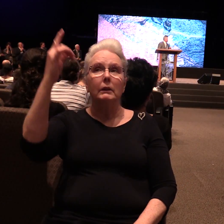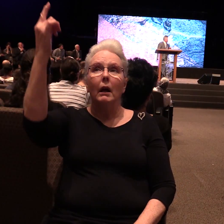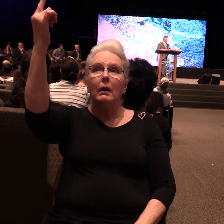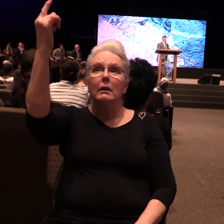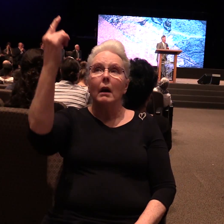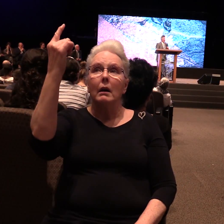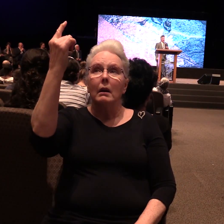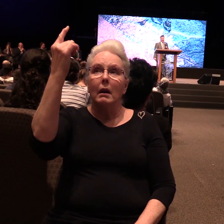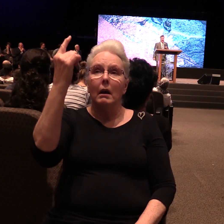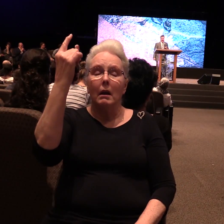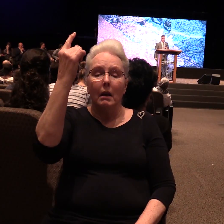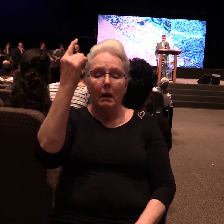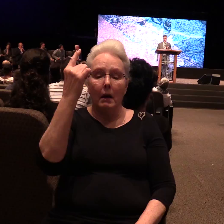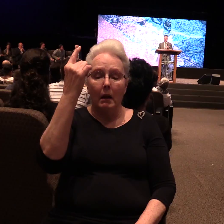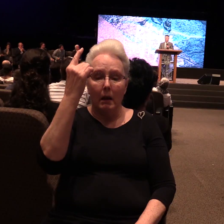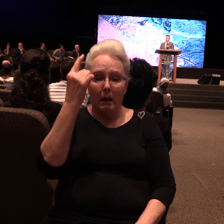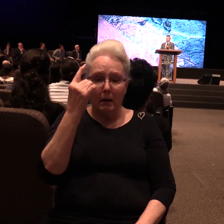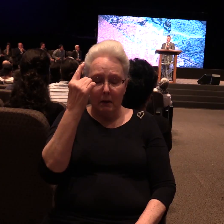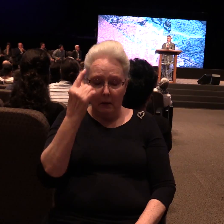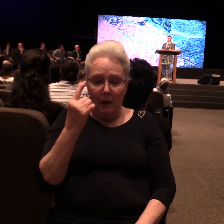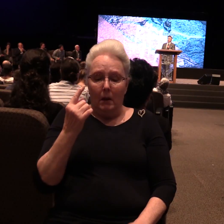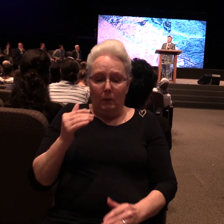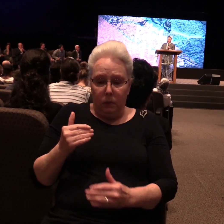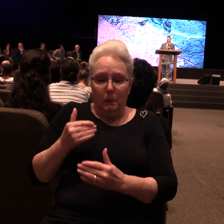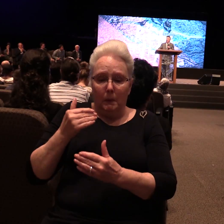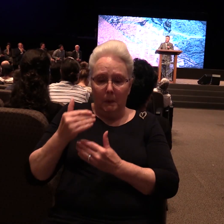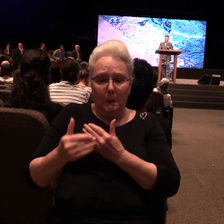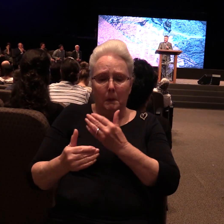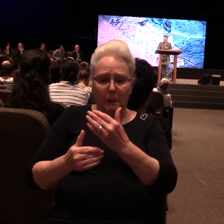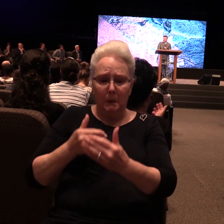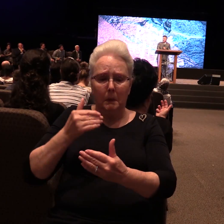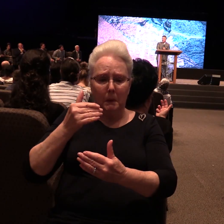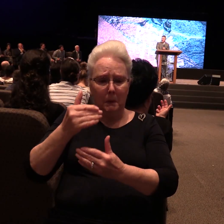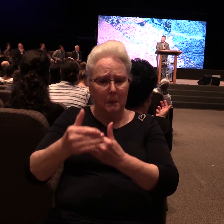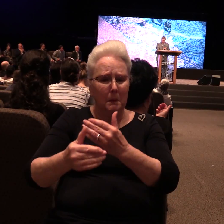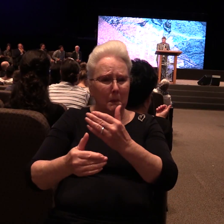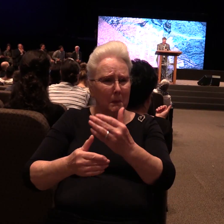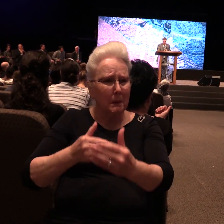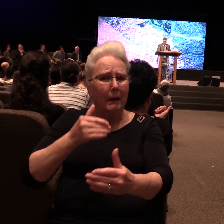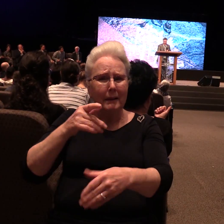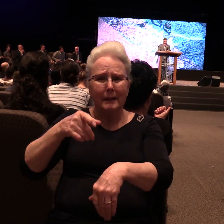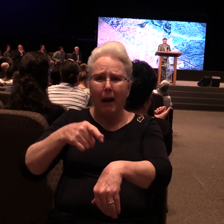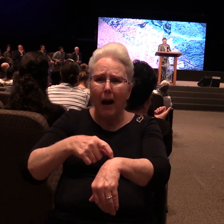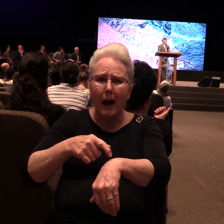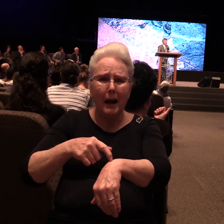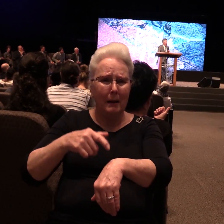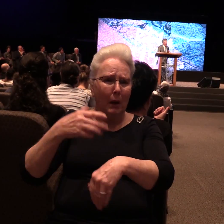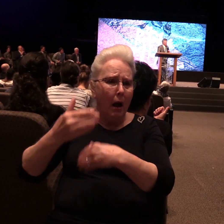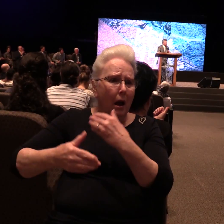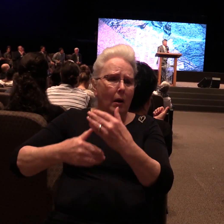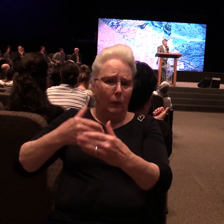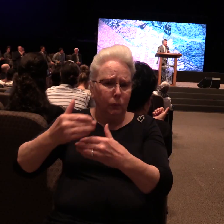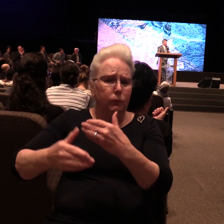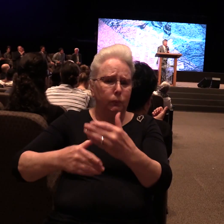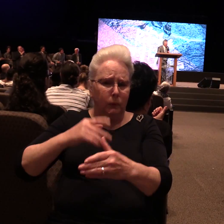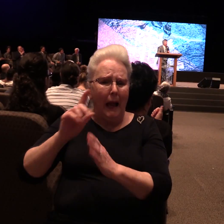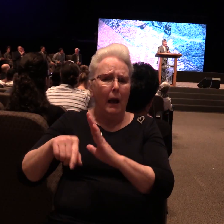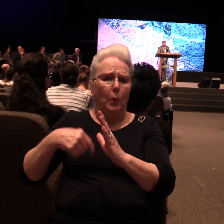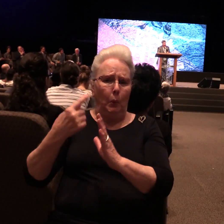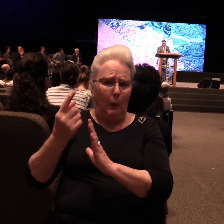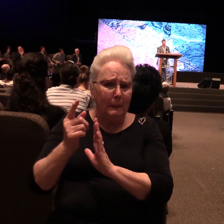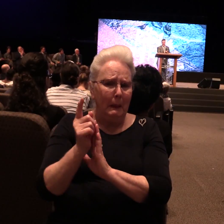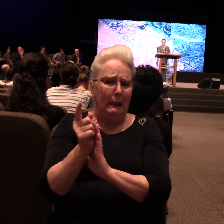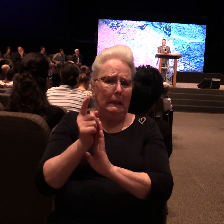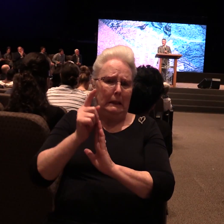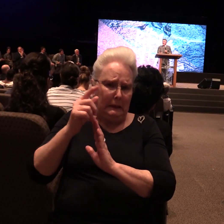Down through the generations of time. Across the span of eons and generations. Through the hours and the minutes and the